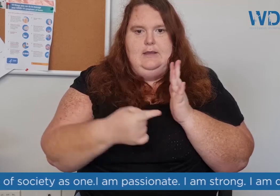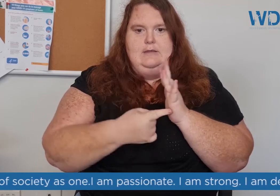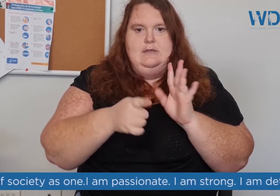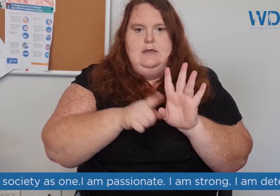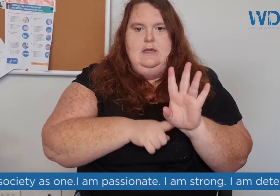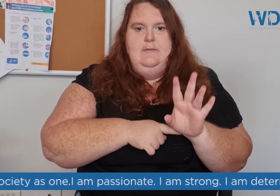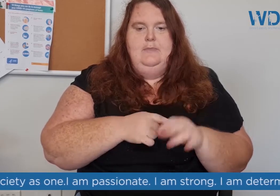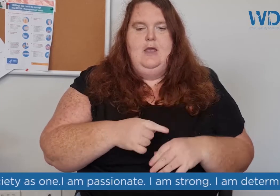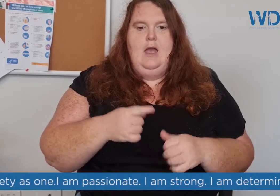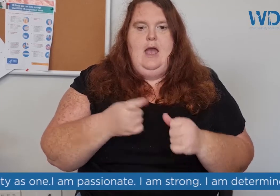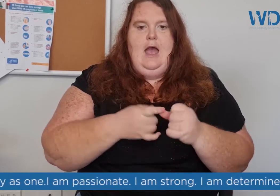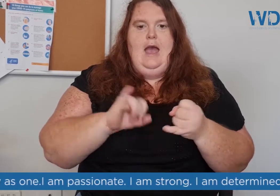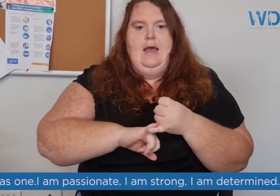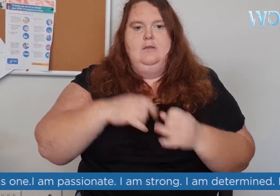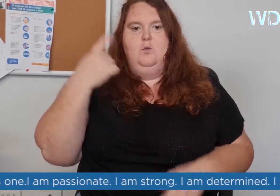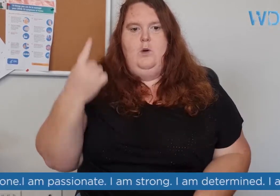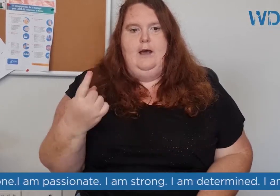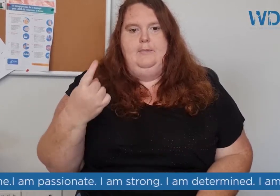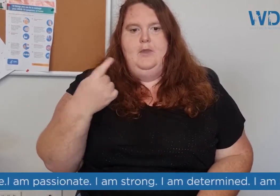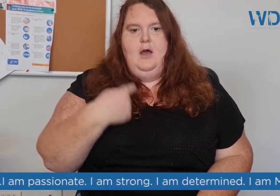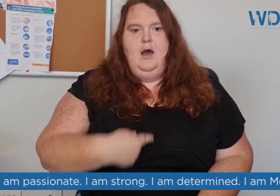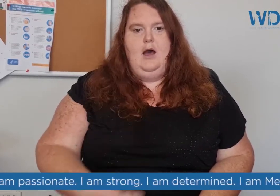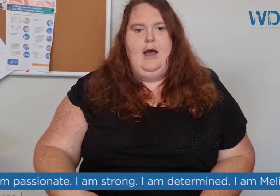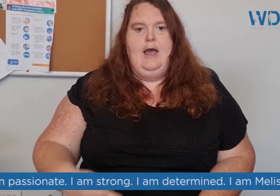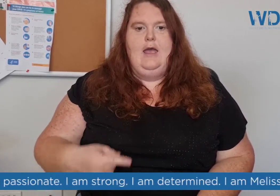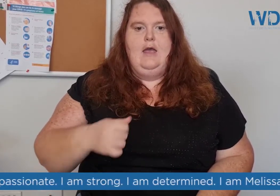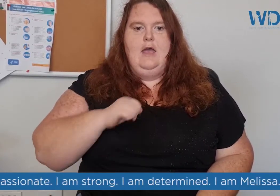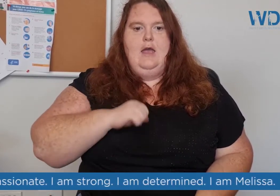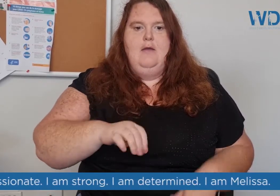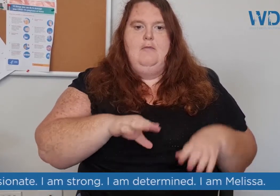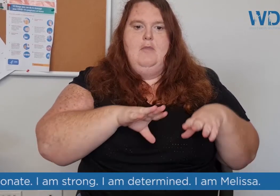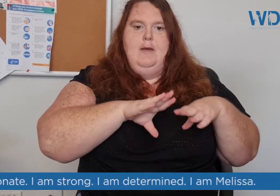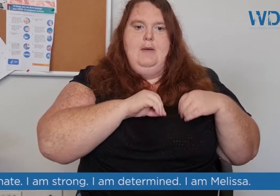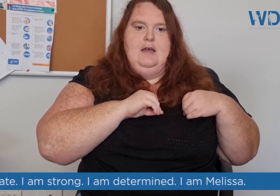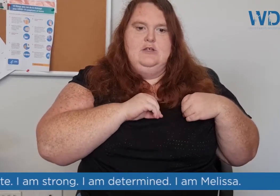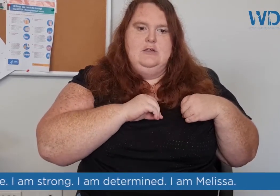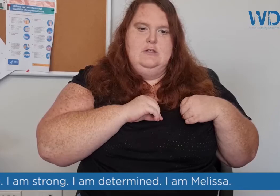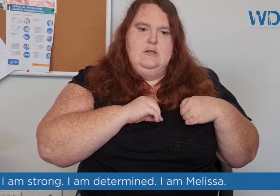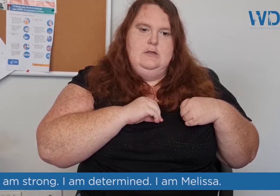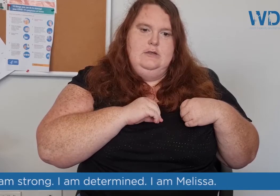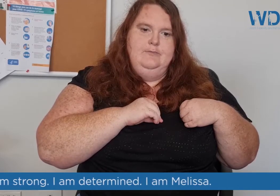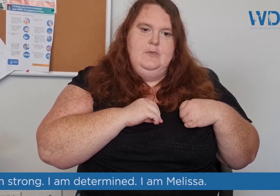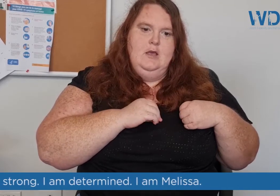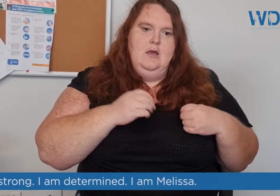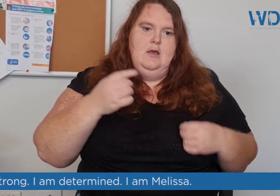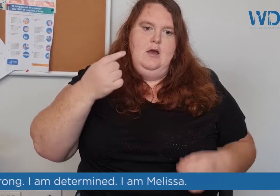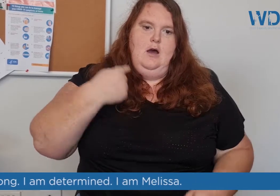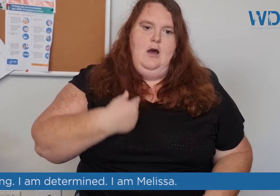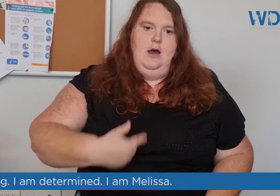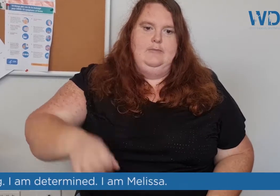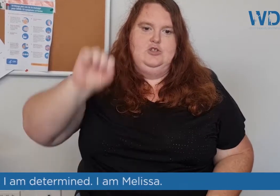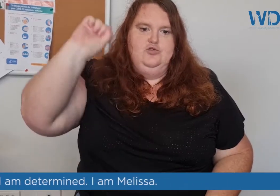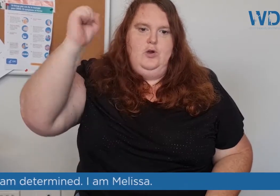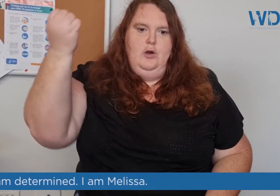as one. I am a passionate. I'm strong.